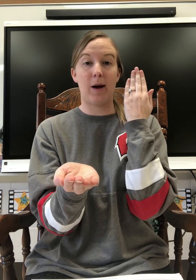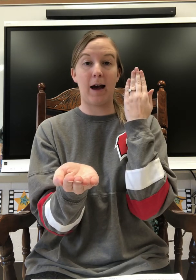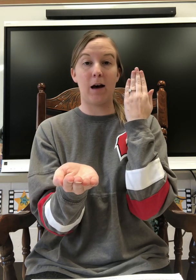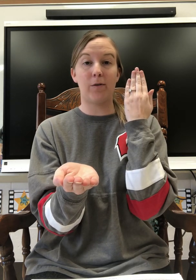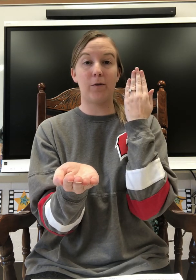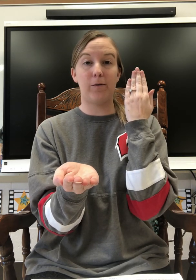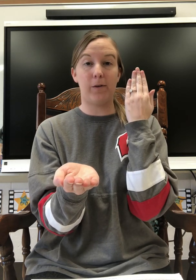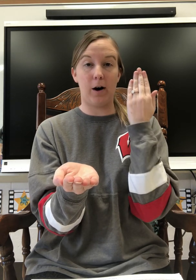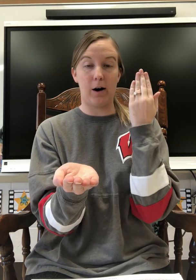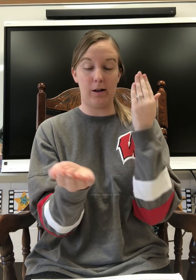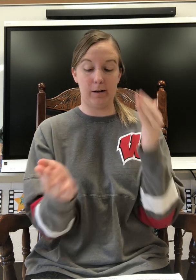have fall.